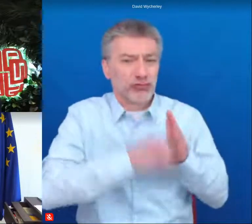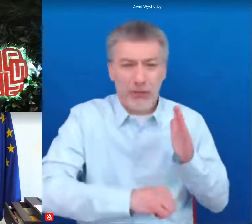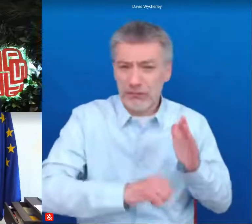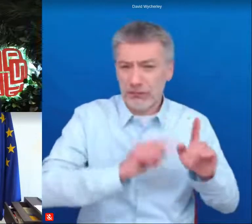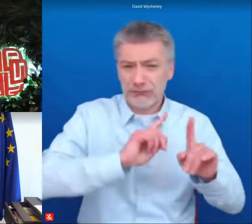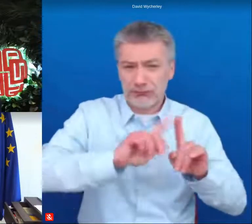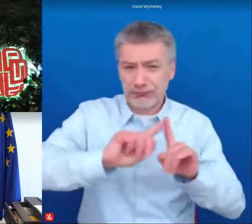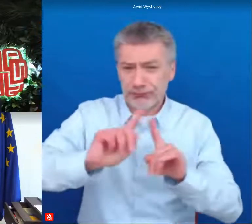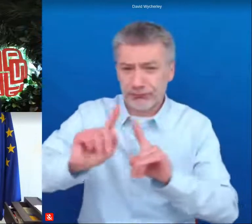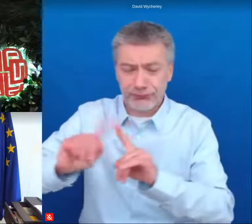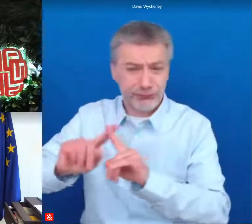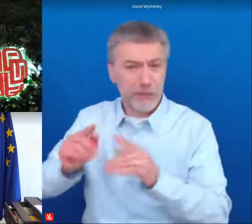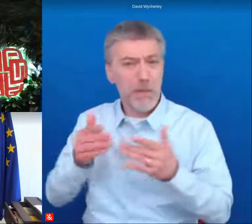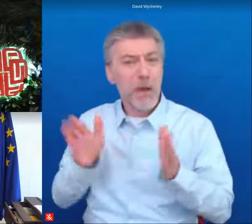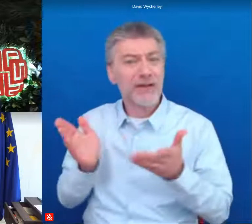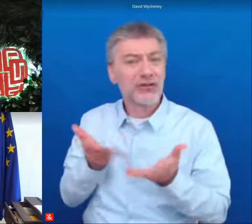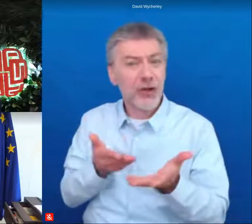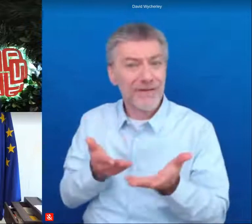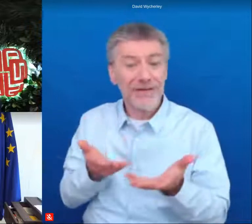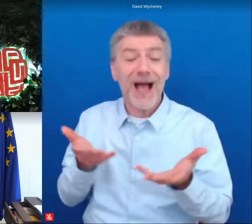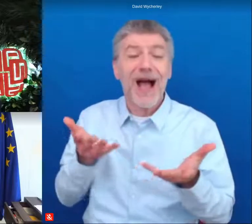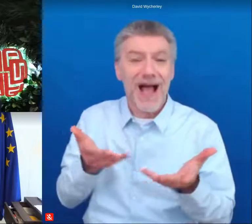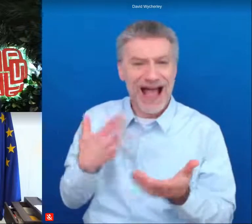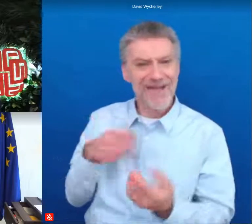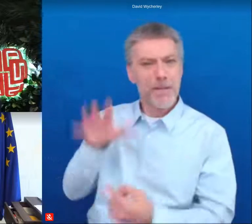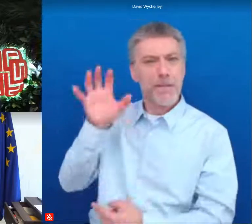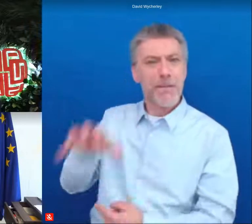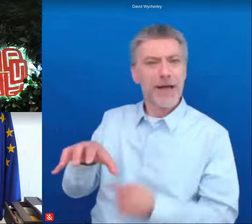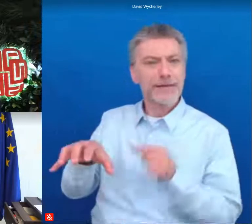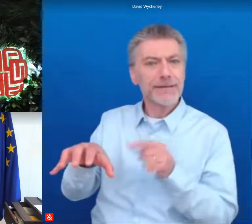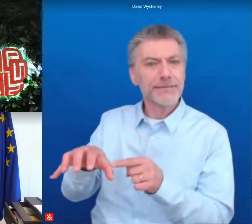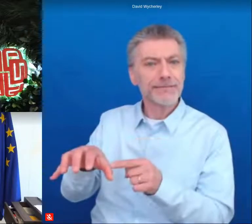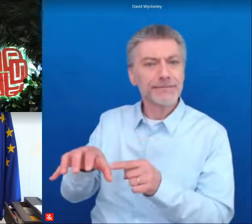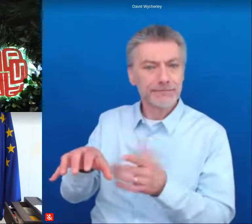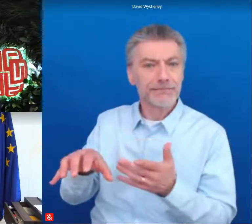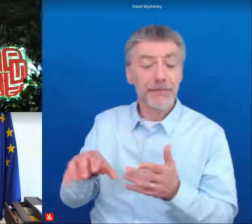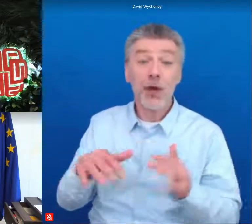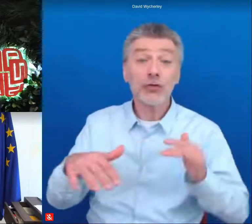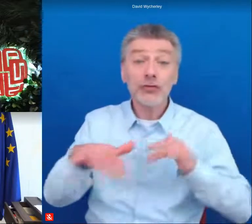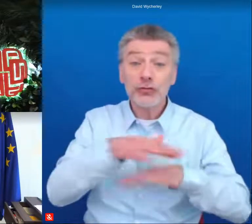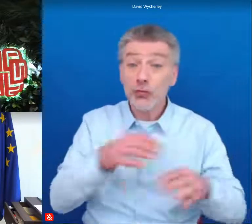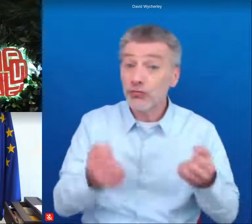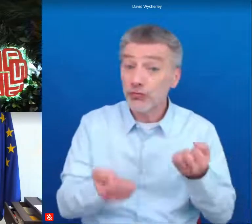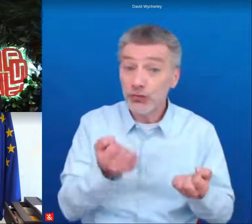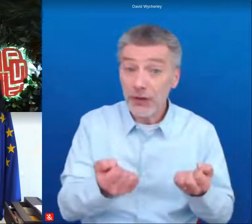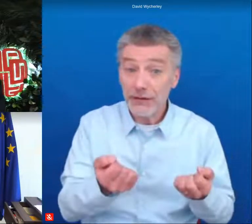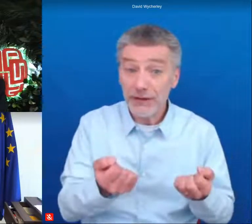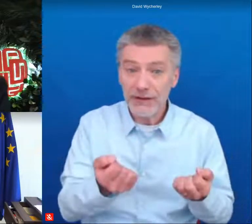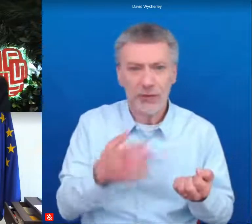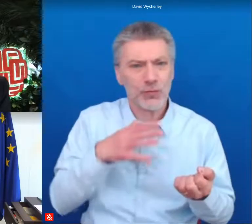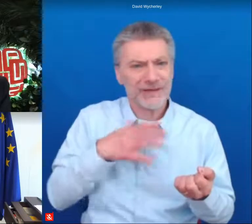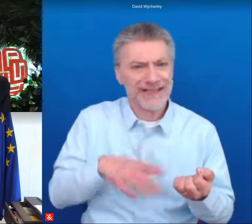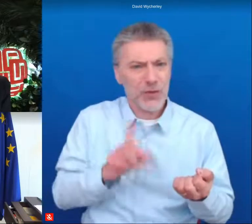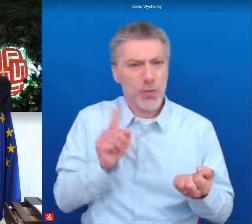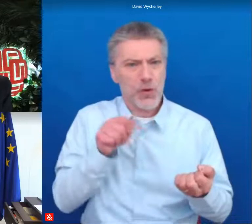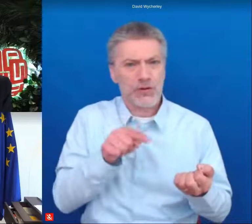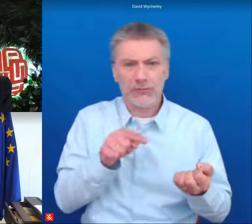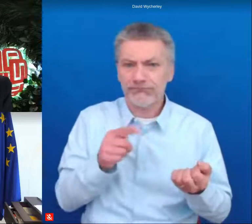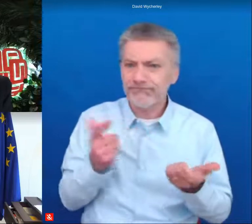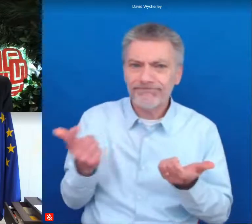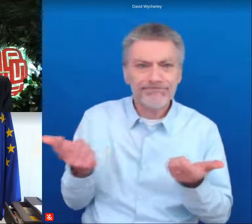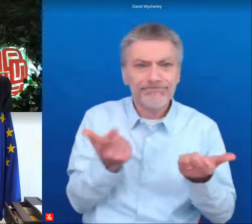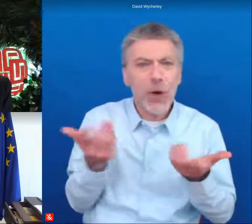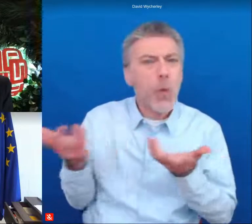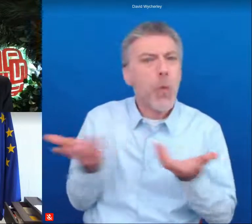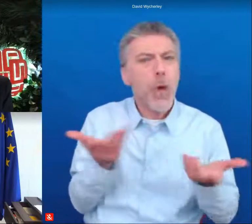services are place-based so we cannot talk about social justice without looking at the actual places